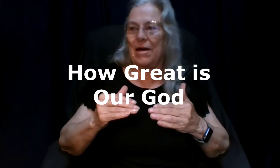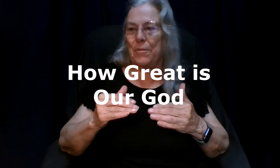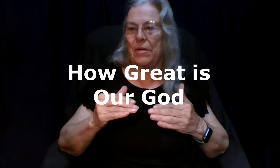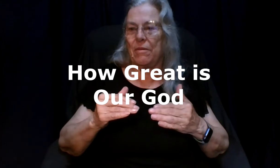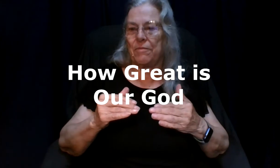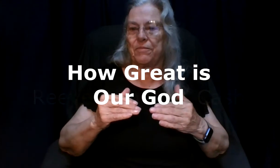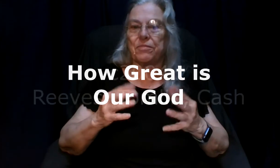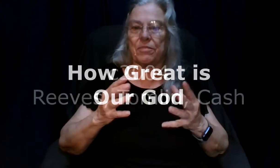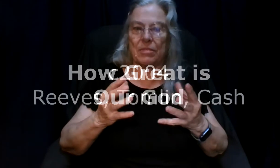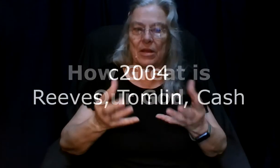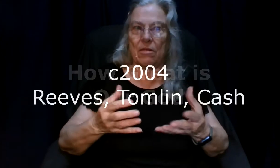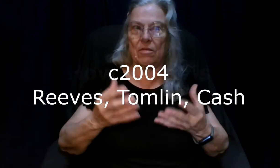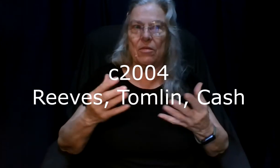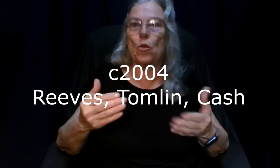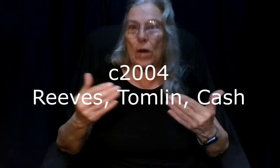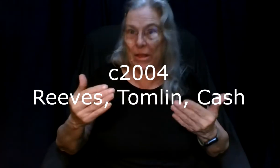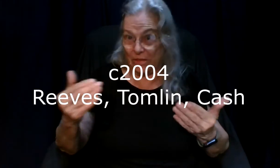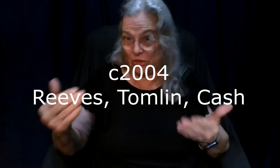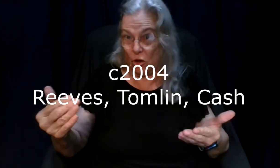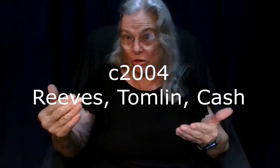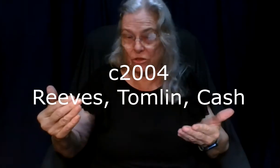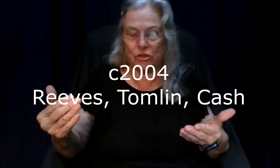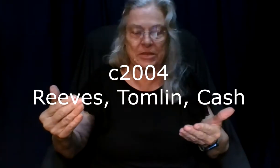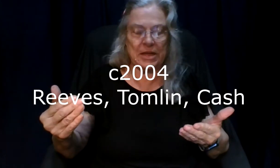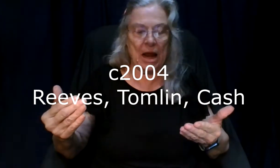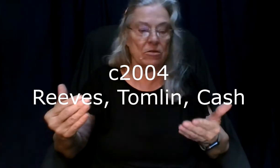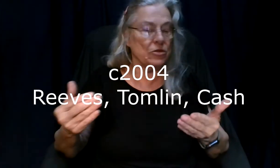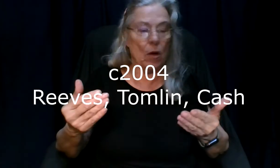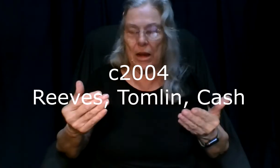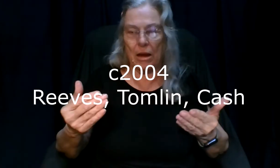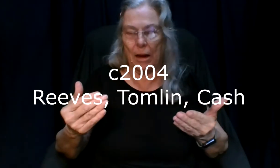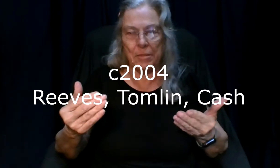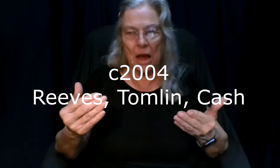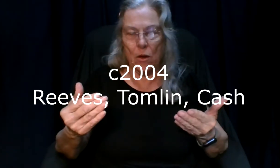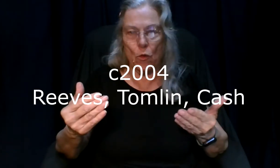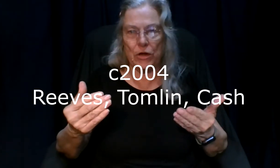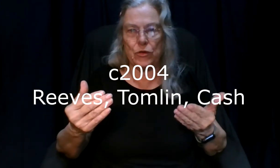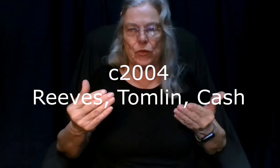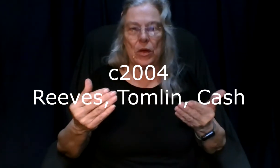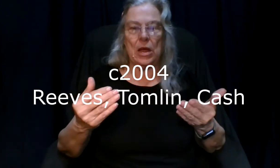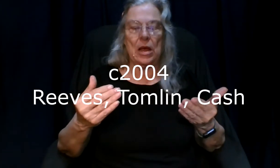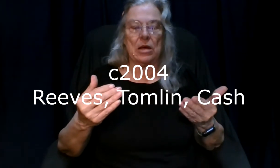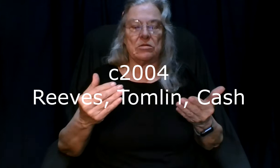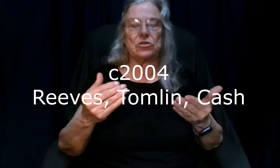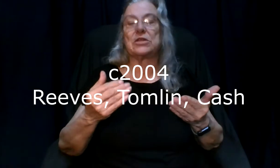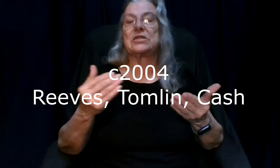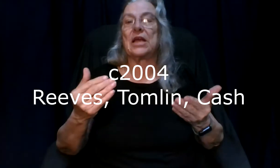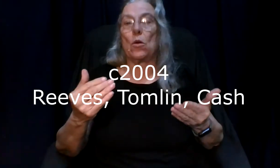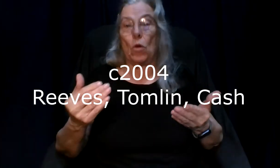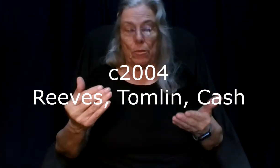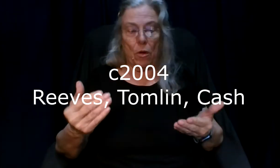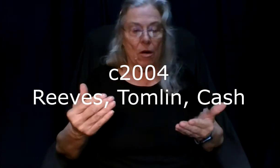the way the song should sound so I I'm not going to just sing one part